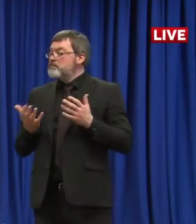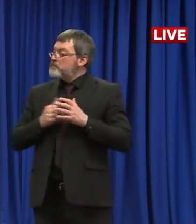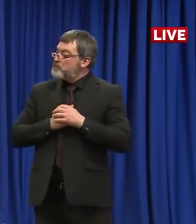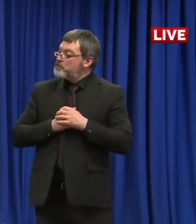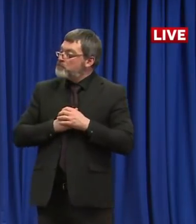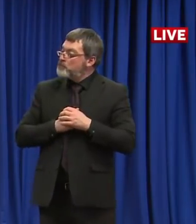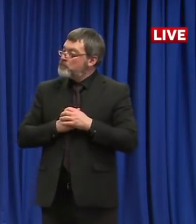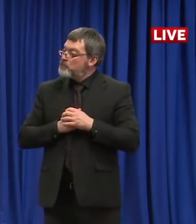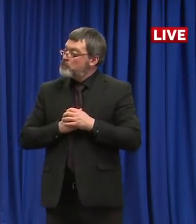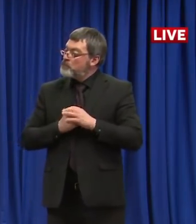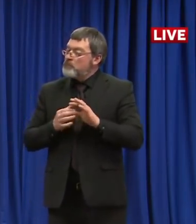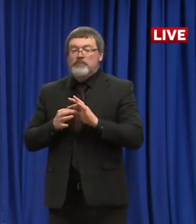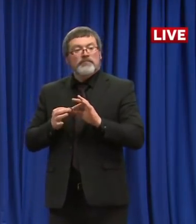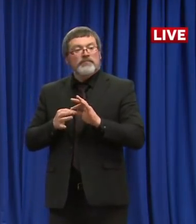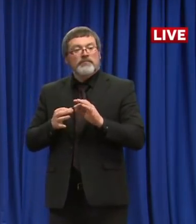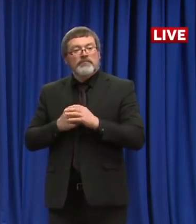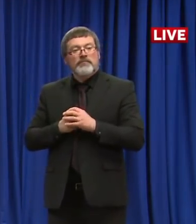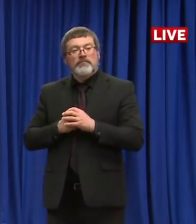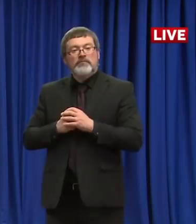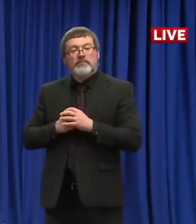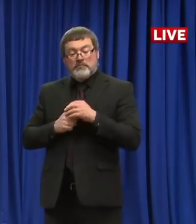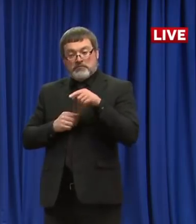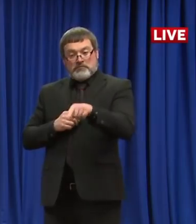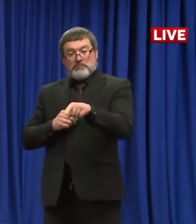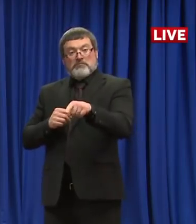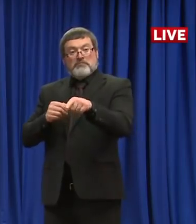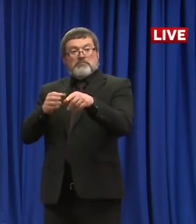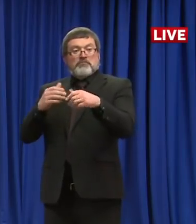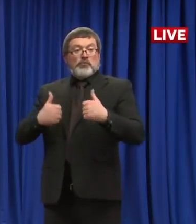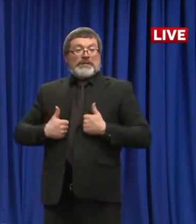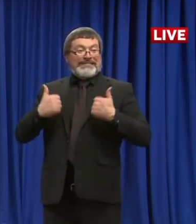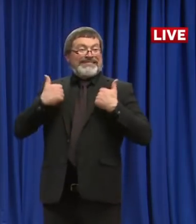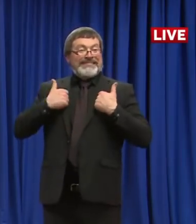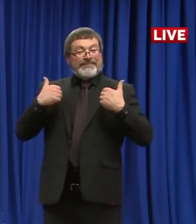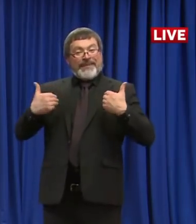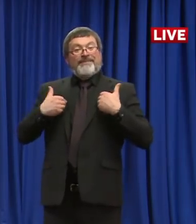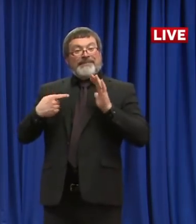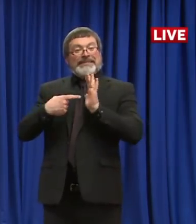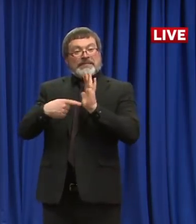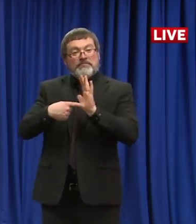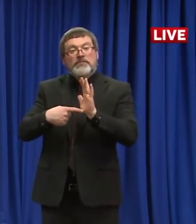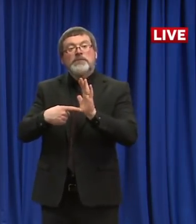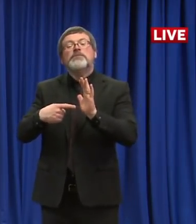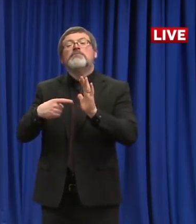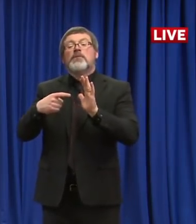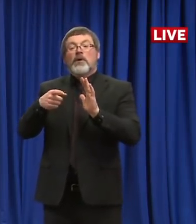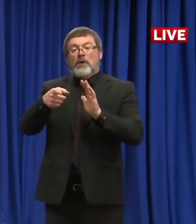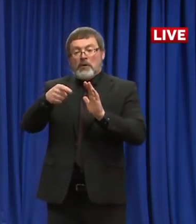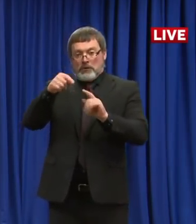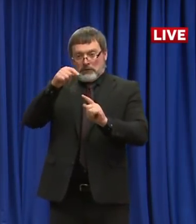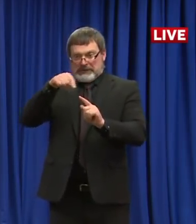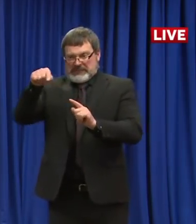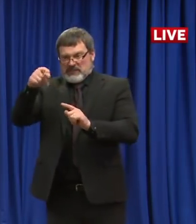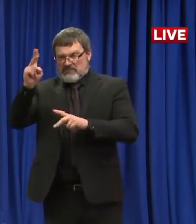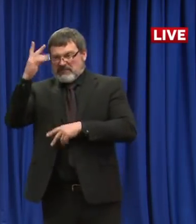to make sure they can get tested. As far as the four people who died, which home or homes were they affiliated